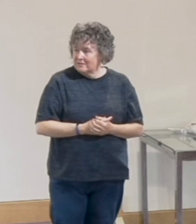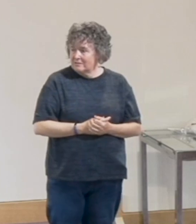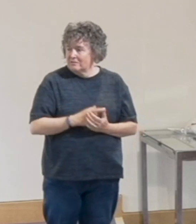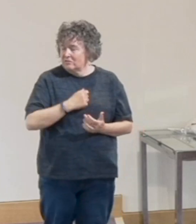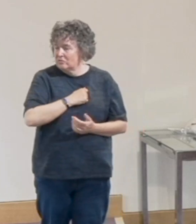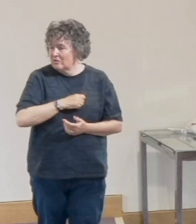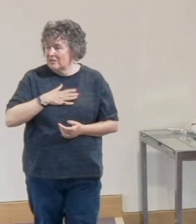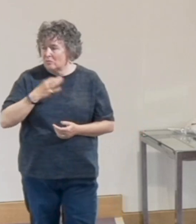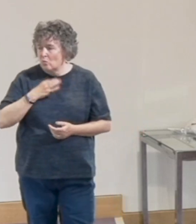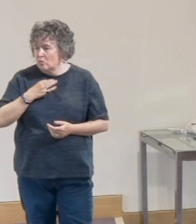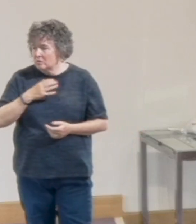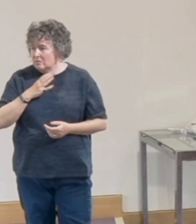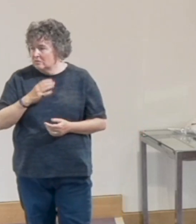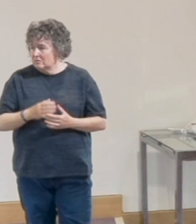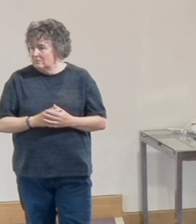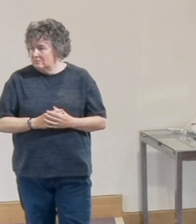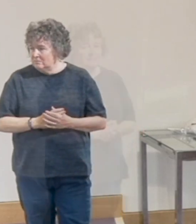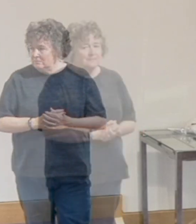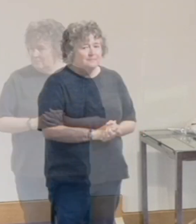to get a drink of water.